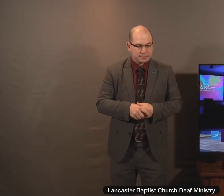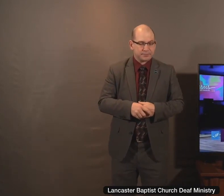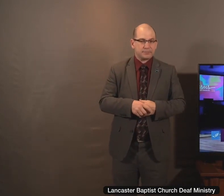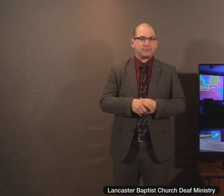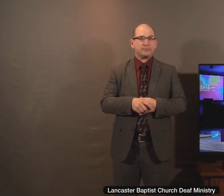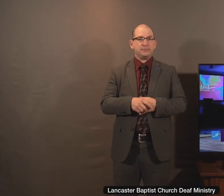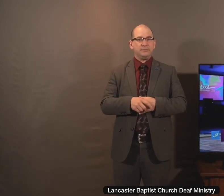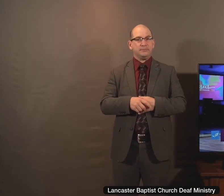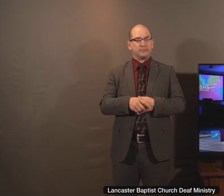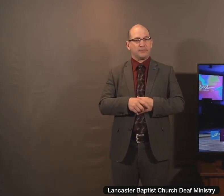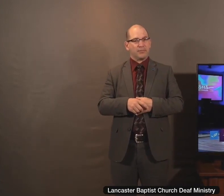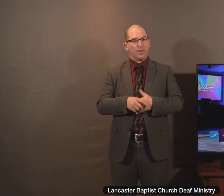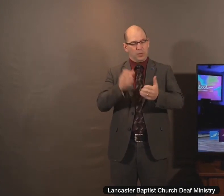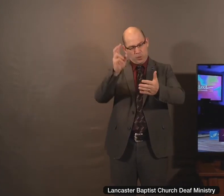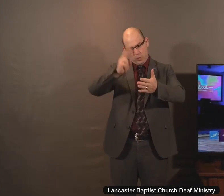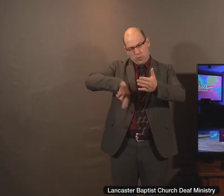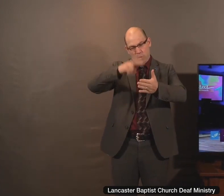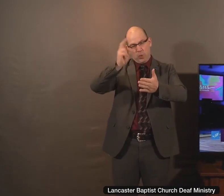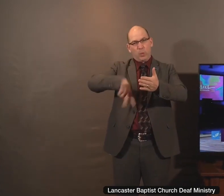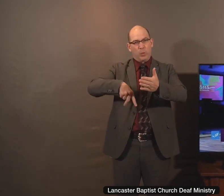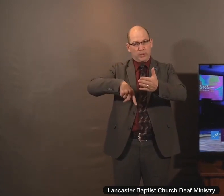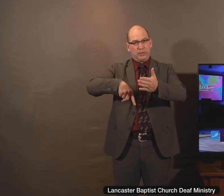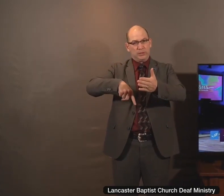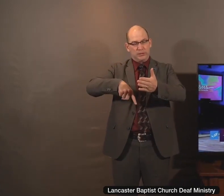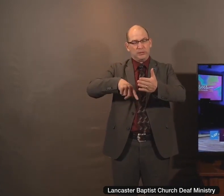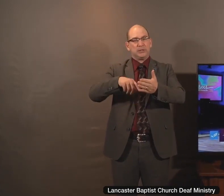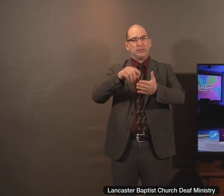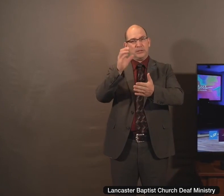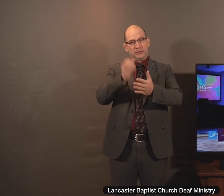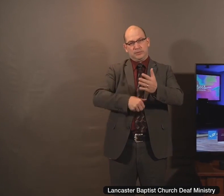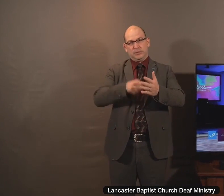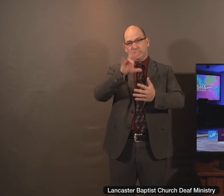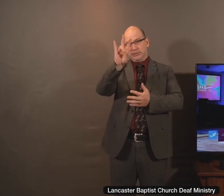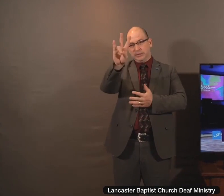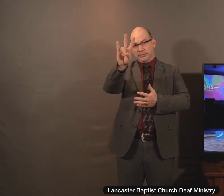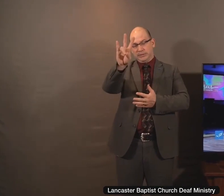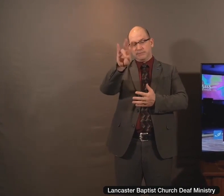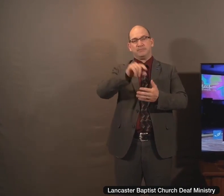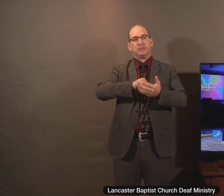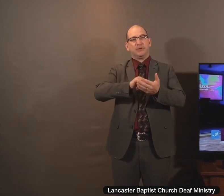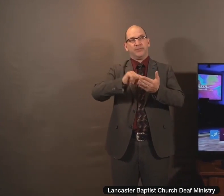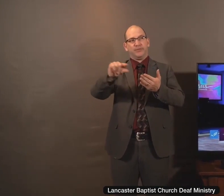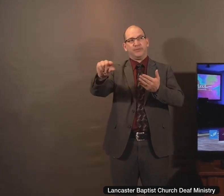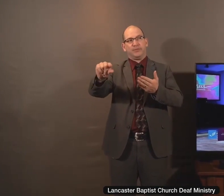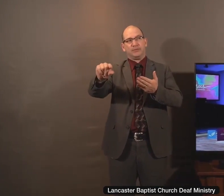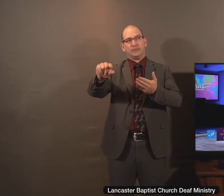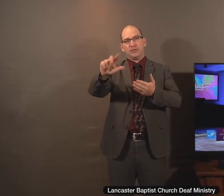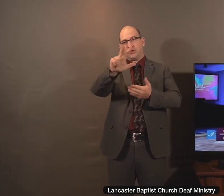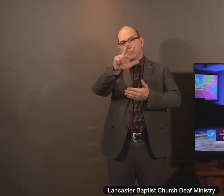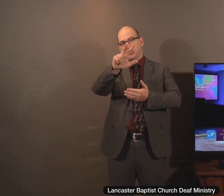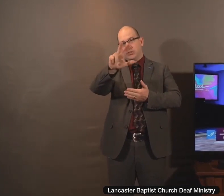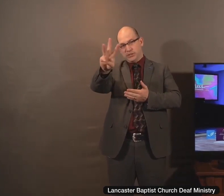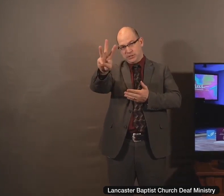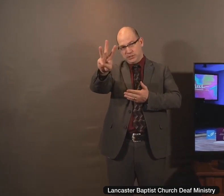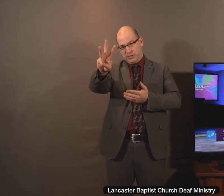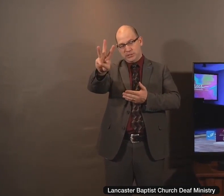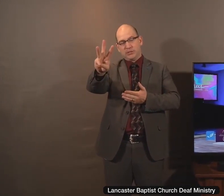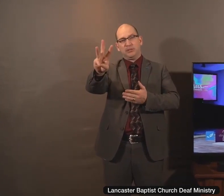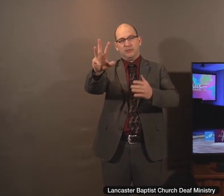and I'd like to read along with you from Luke chapter 7, beginning in verse number 36. We're going to be preaching